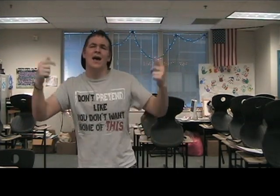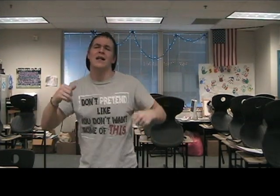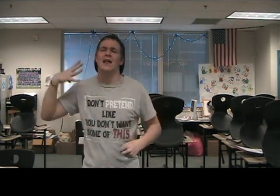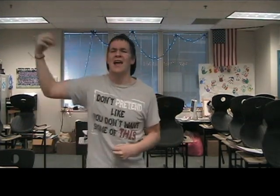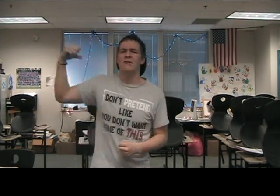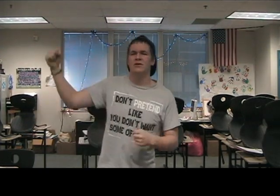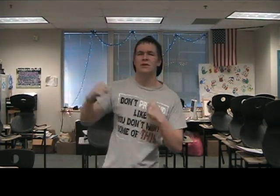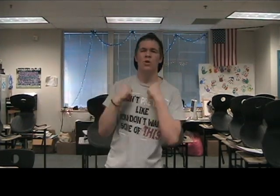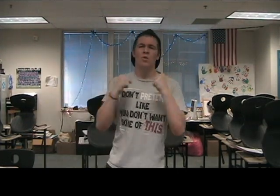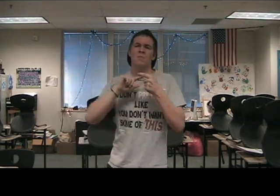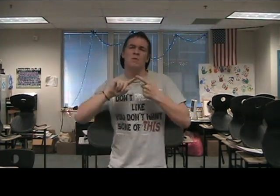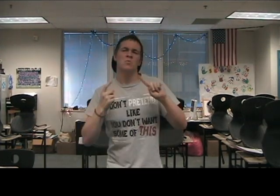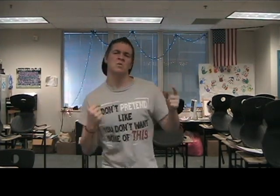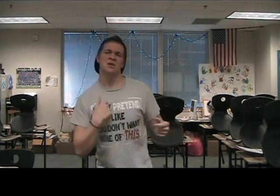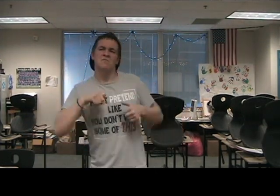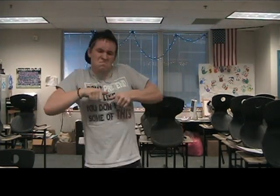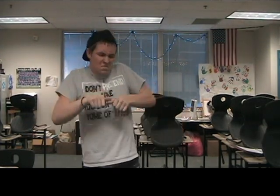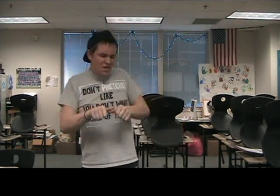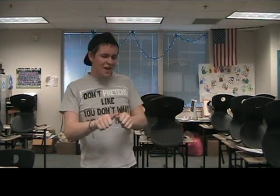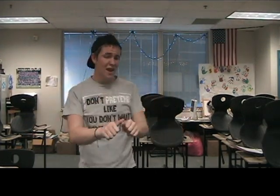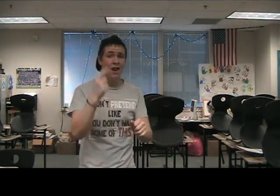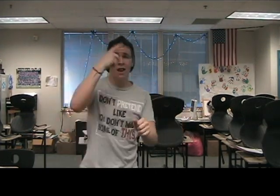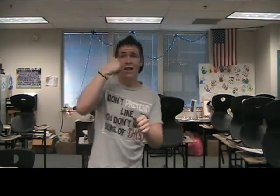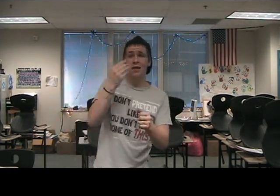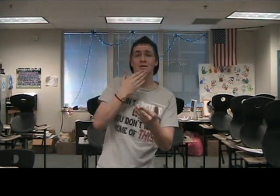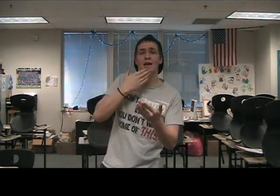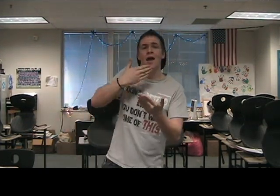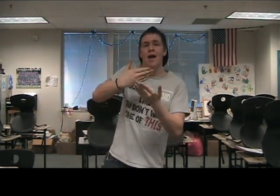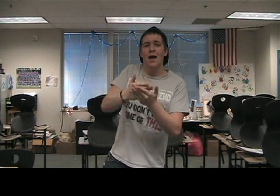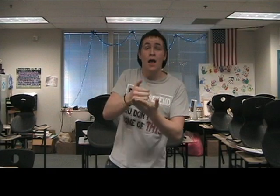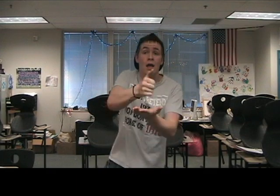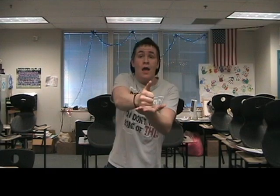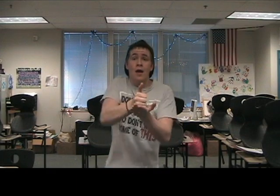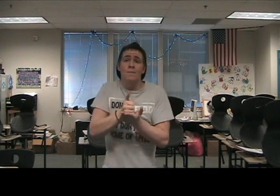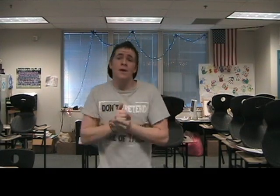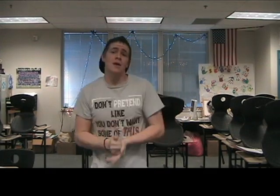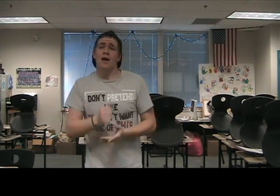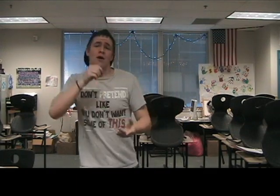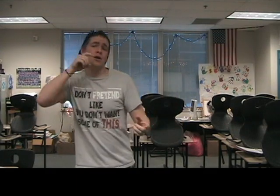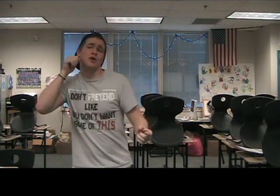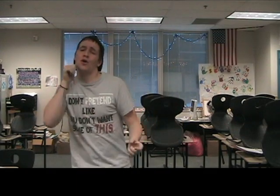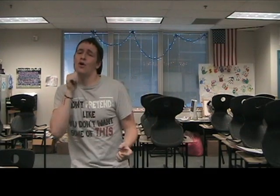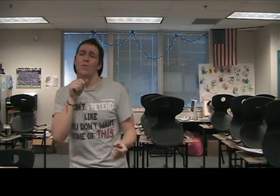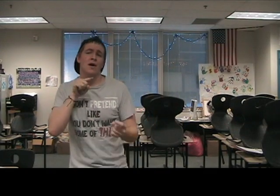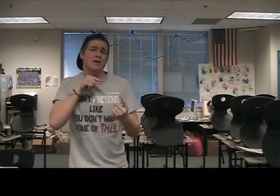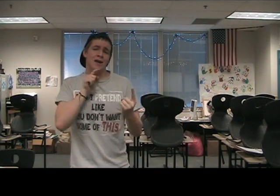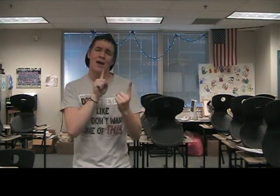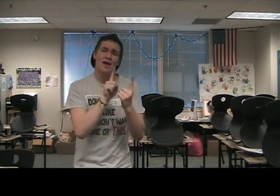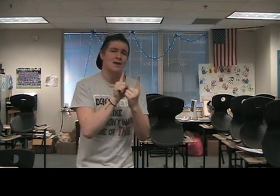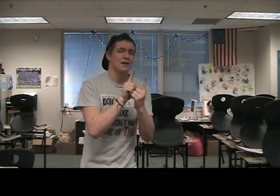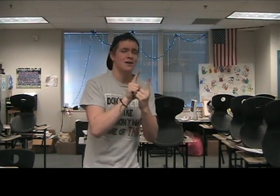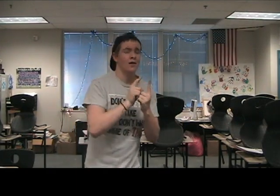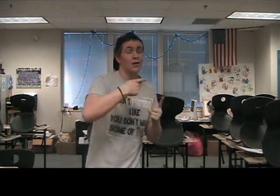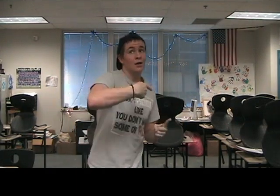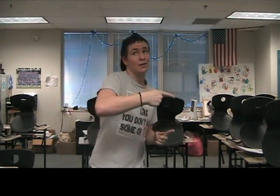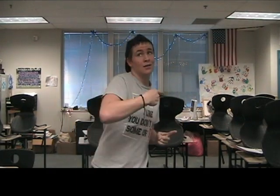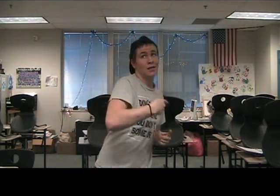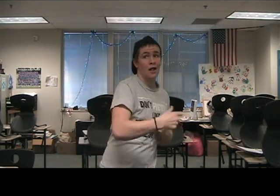smile. It's cold, but we'll be freezing in style. And let me meet a girl one day that wants to